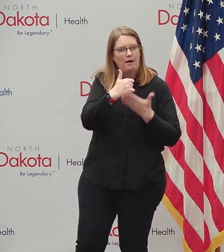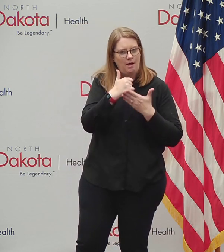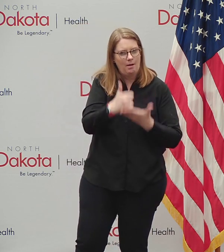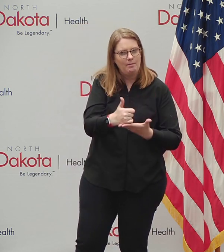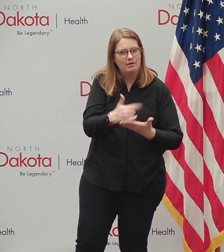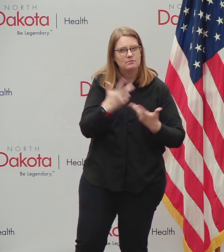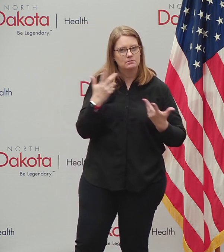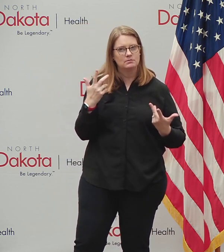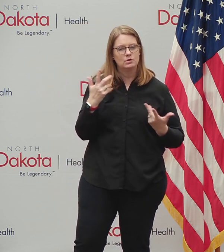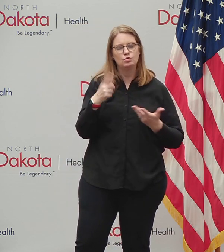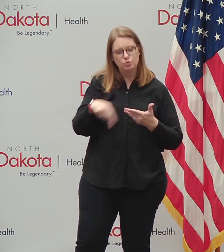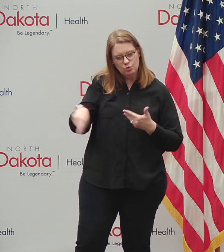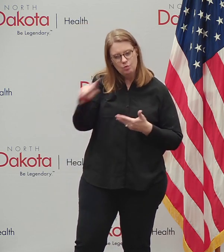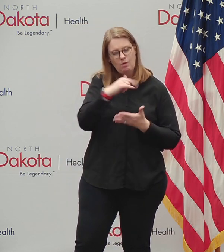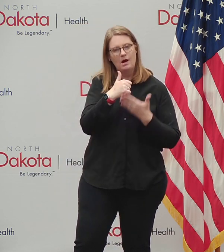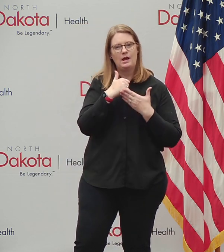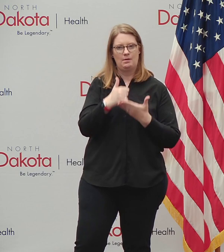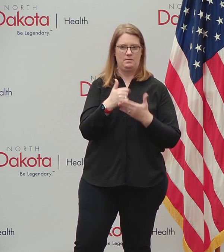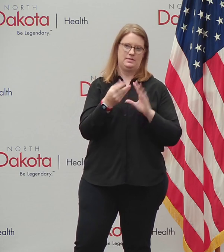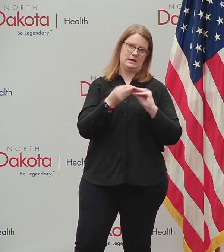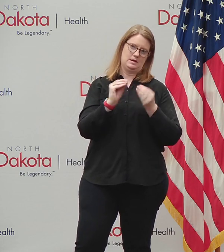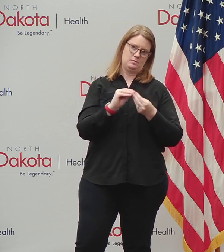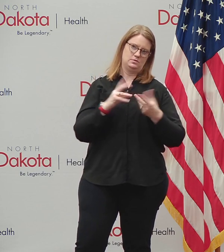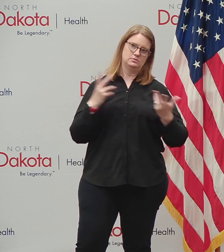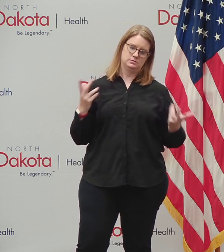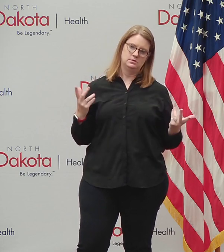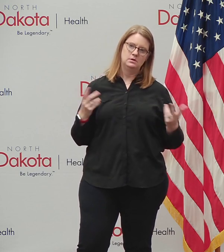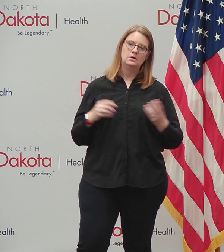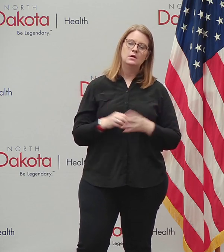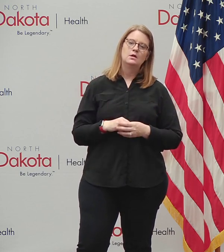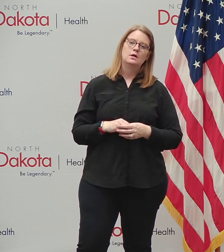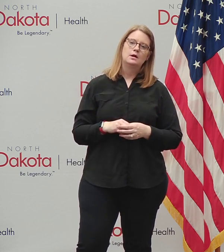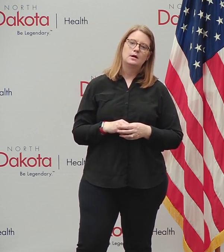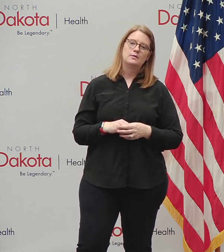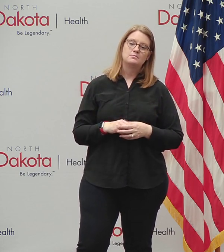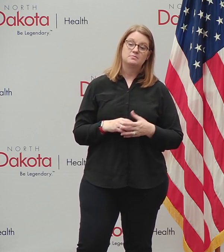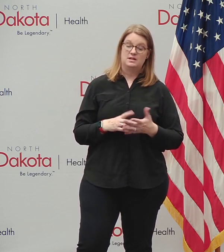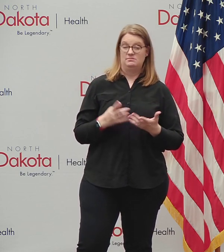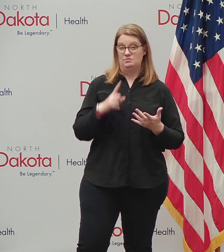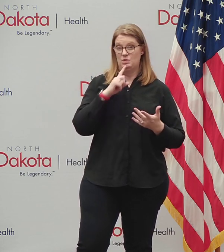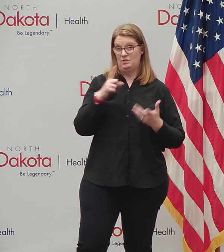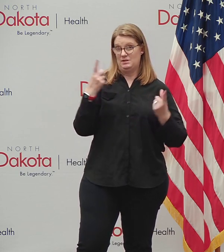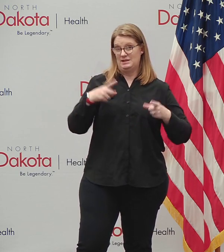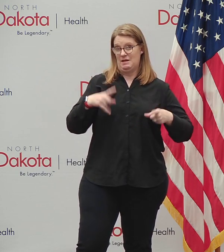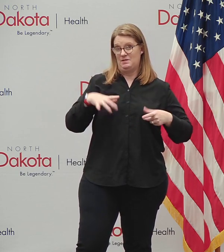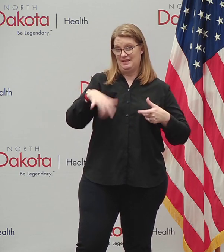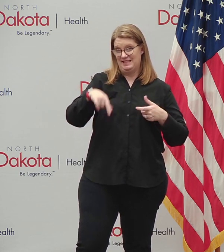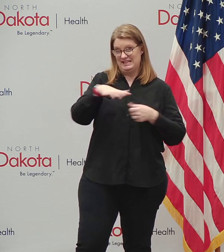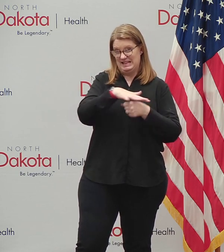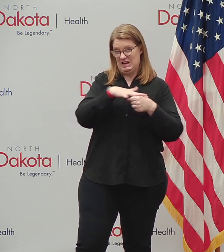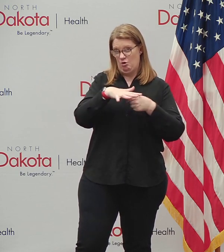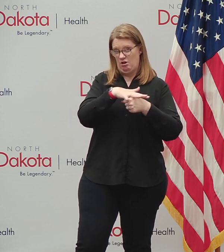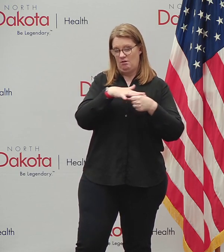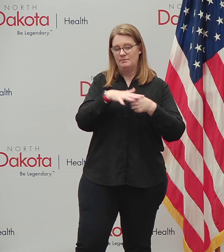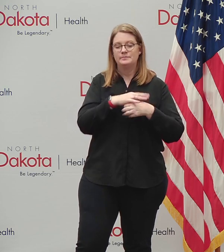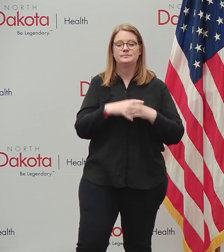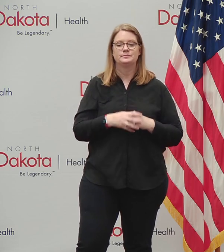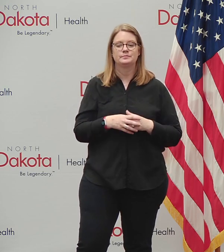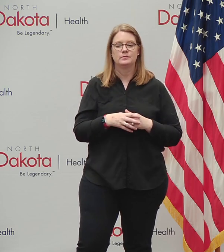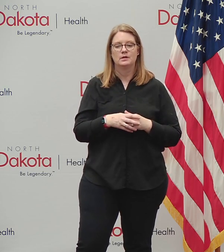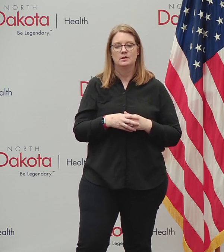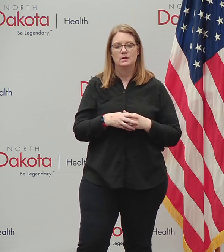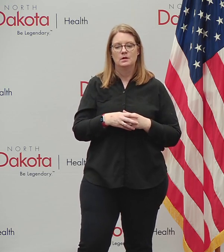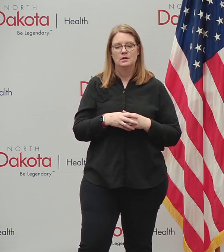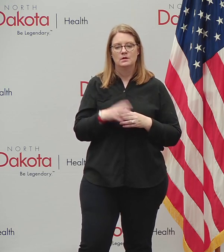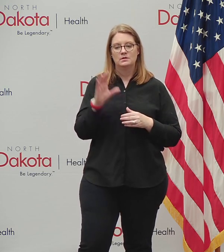be better than what we're seeing nationally, internationally, and in, in the, in the region. When we take a look at the, uh, the numbers in terms